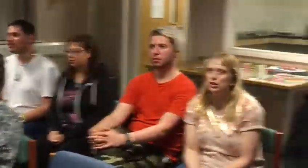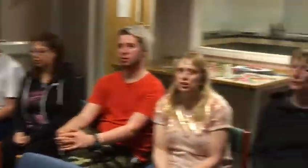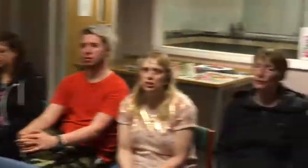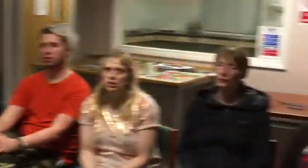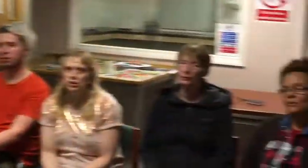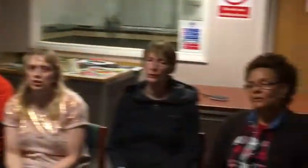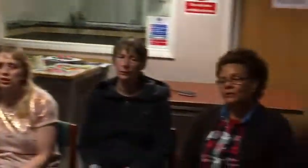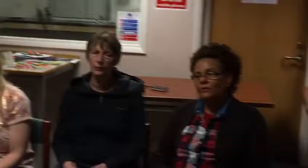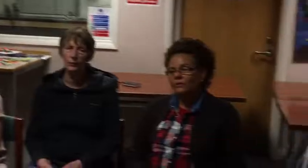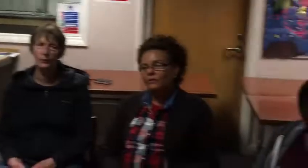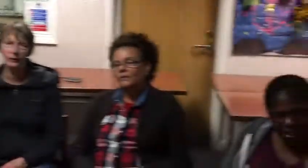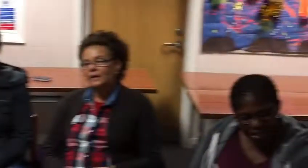boy